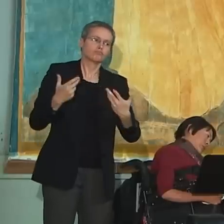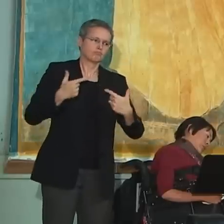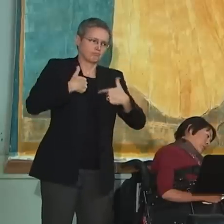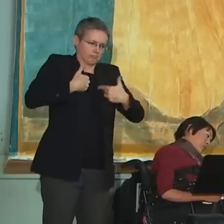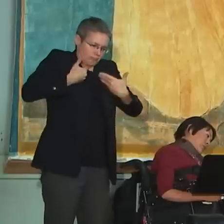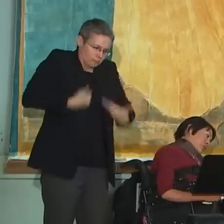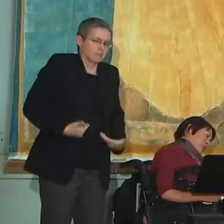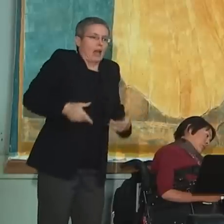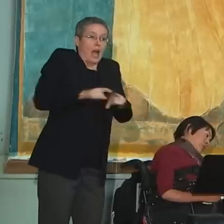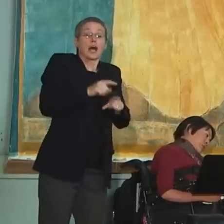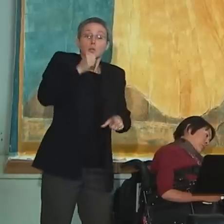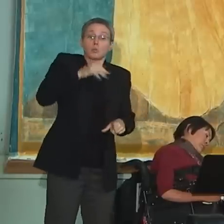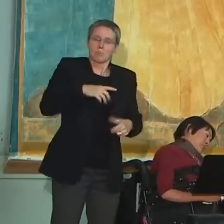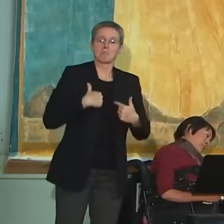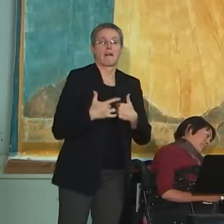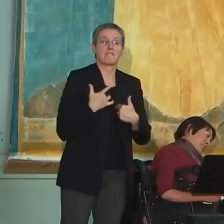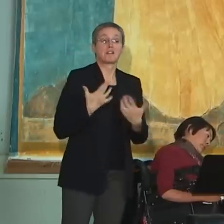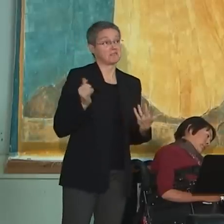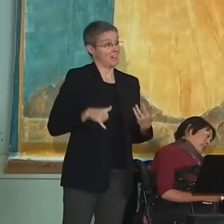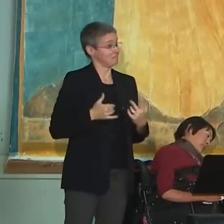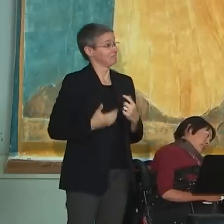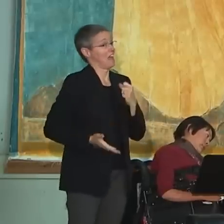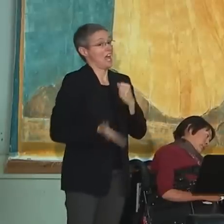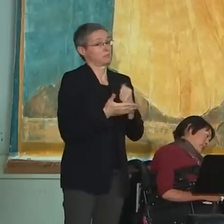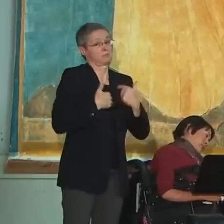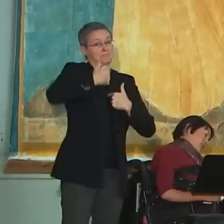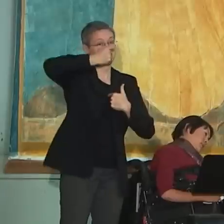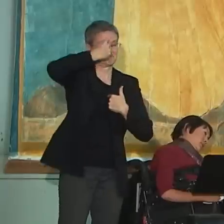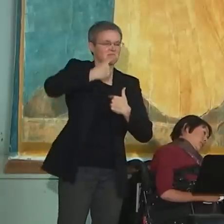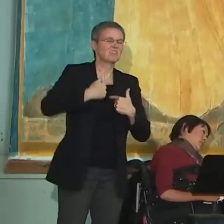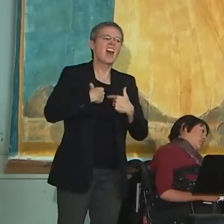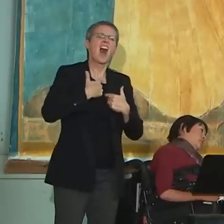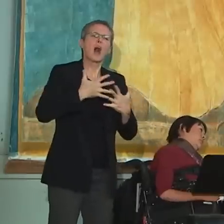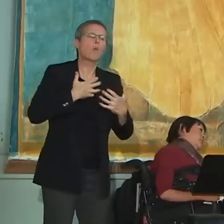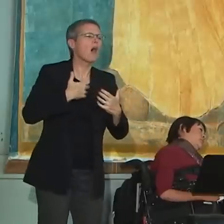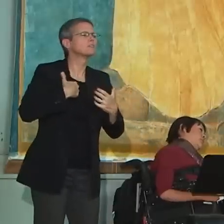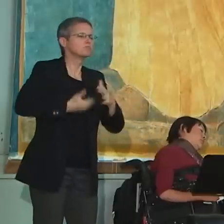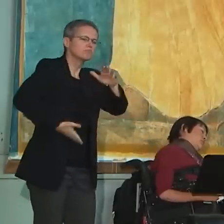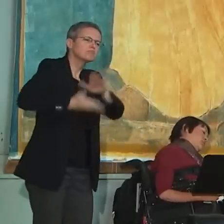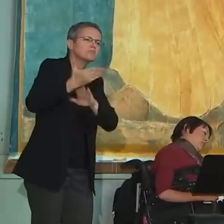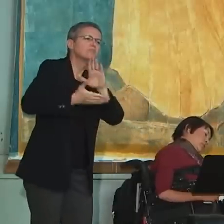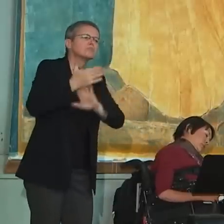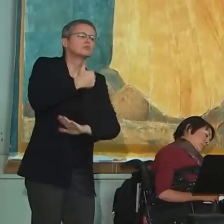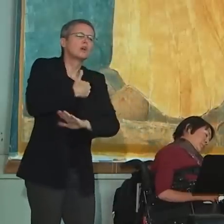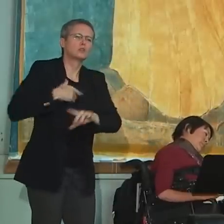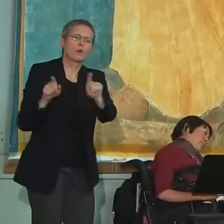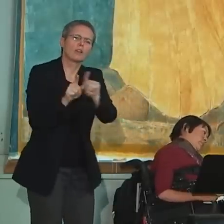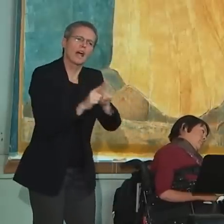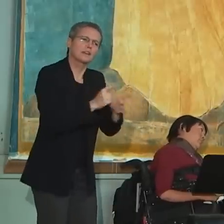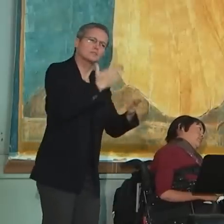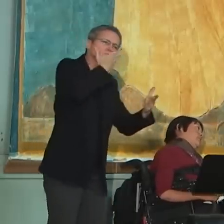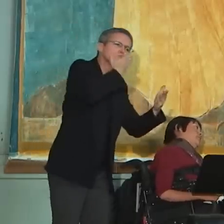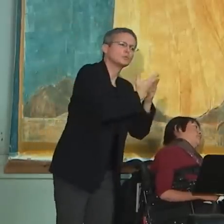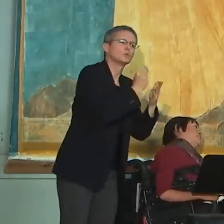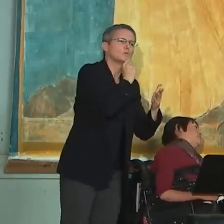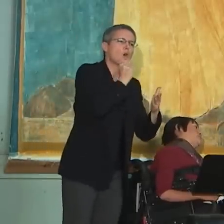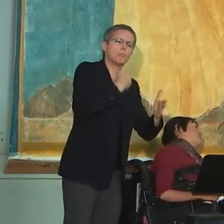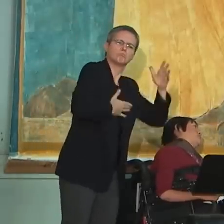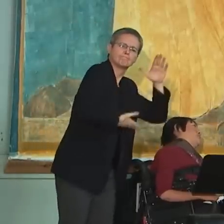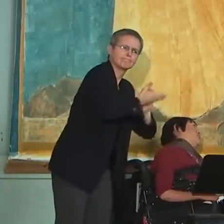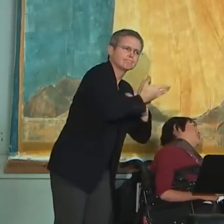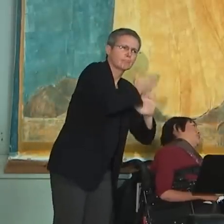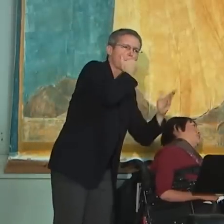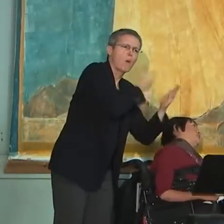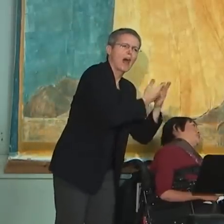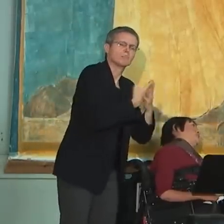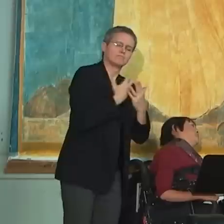actually, I believe, does make a difference. I run, I want to run the city like a well-run household. In other words, we care for those in need